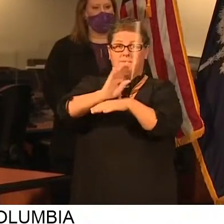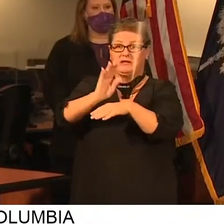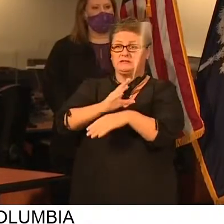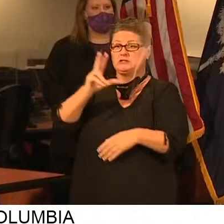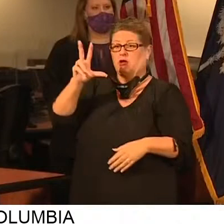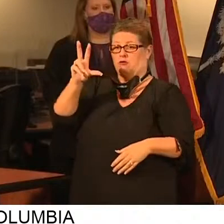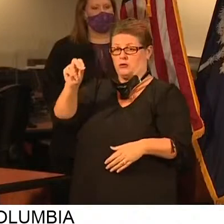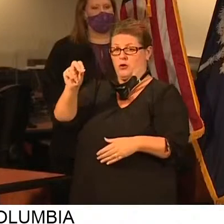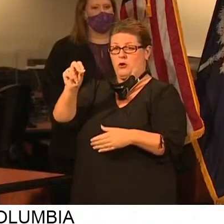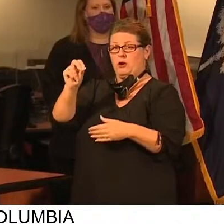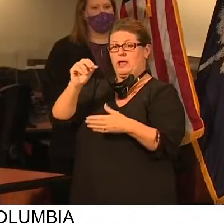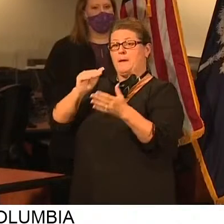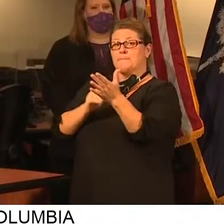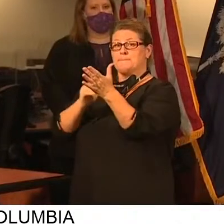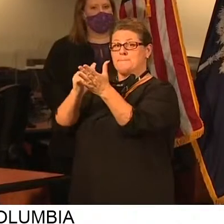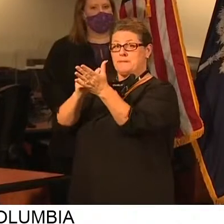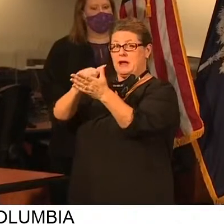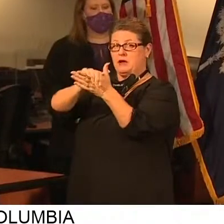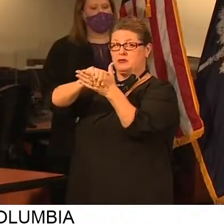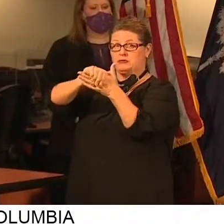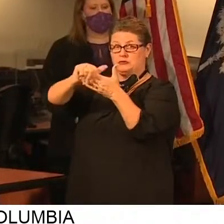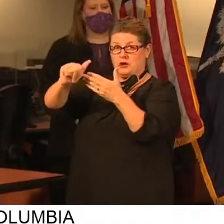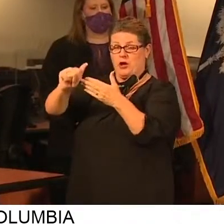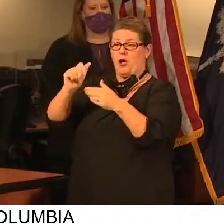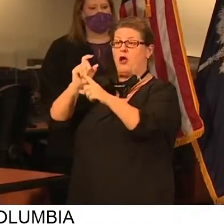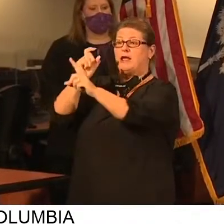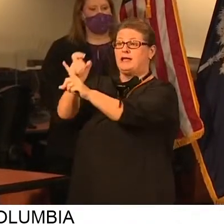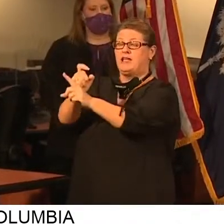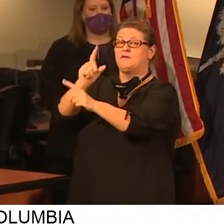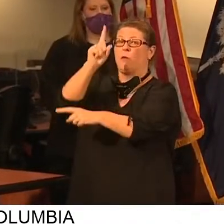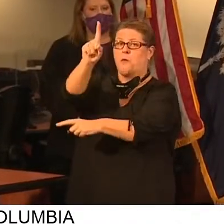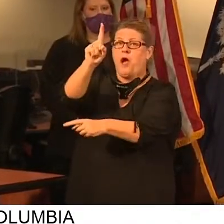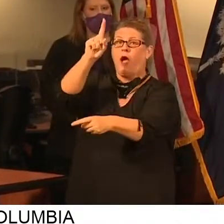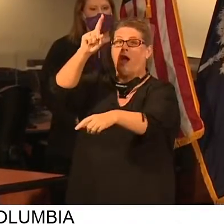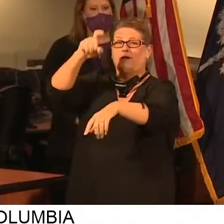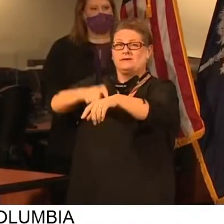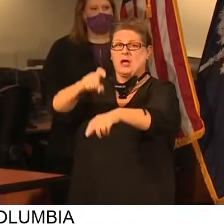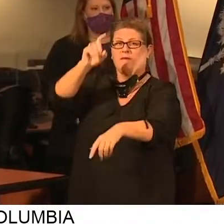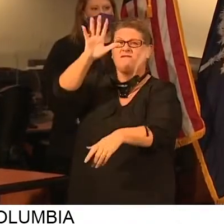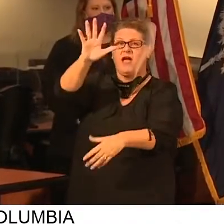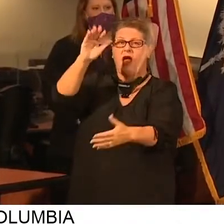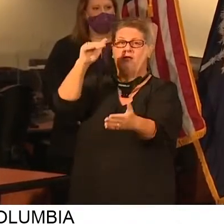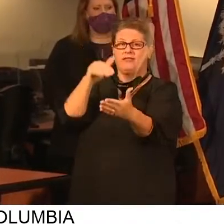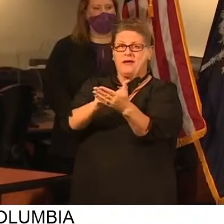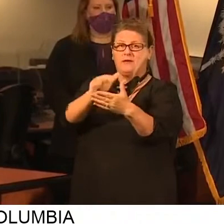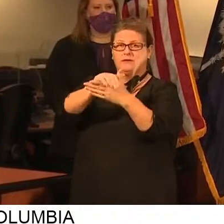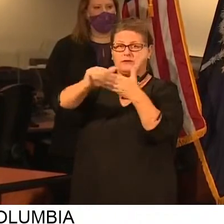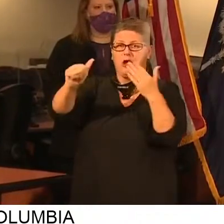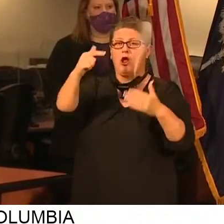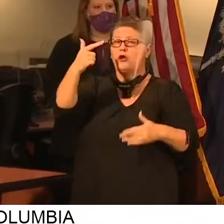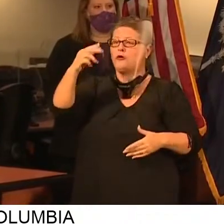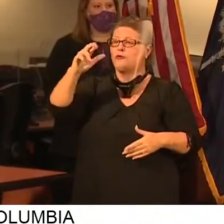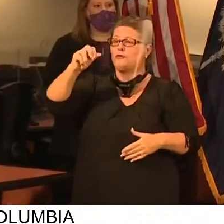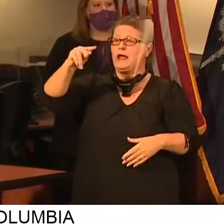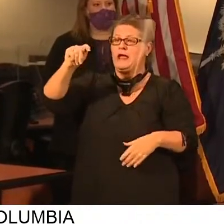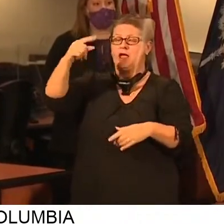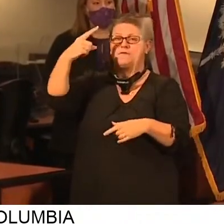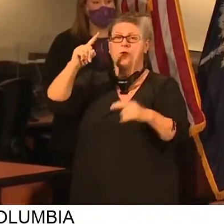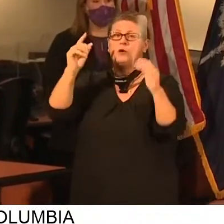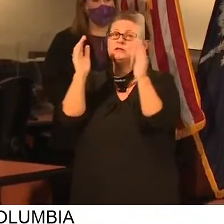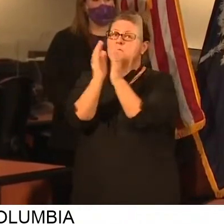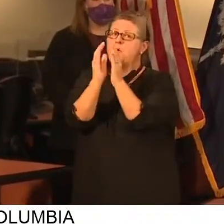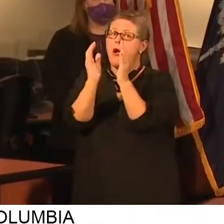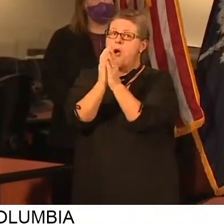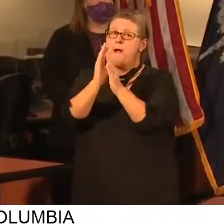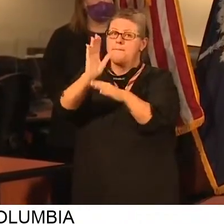be made available in the form of one-time $5,000 grants to small businesses, that is,